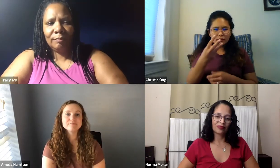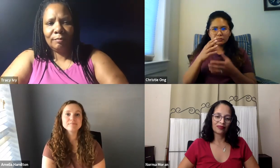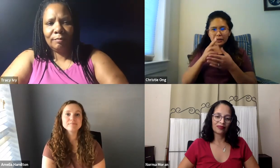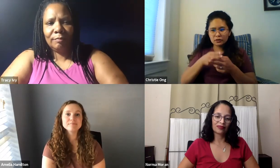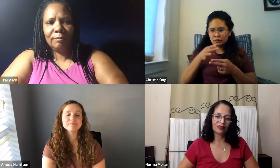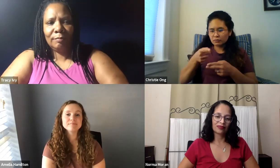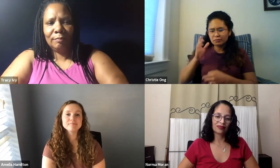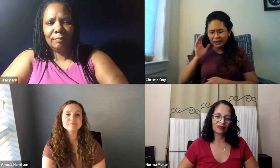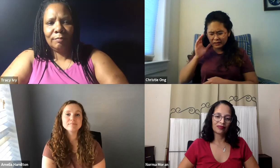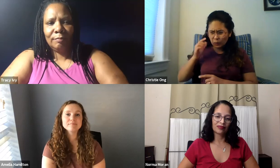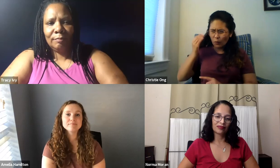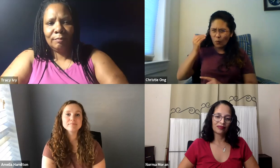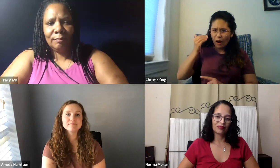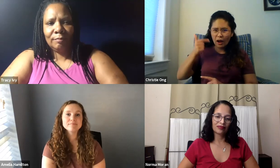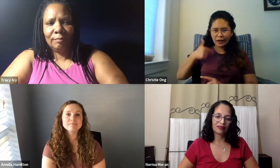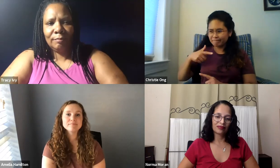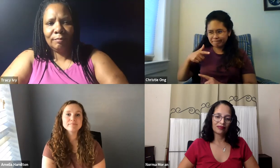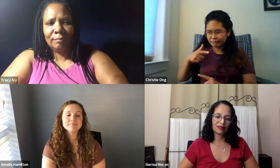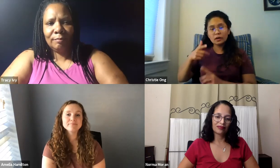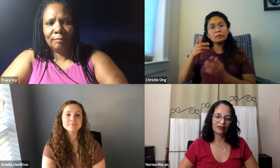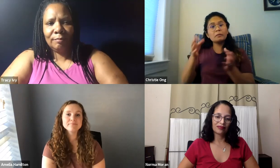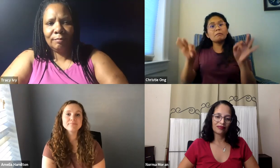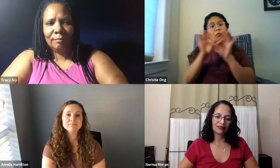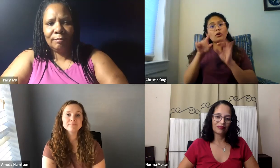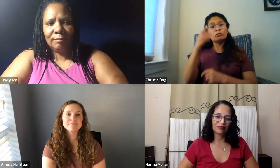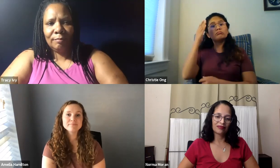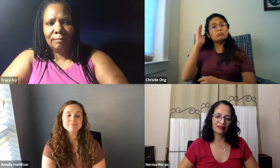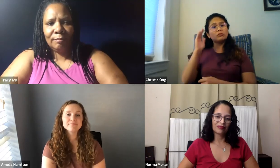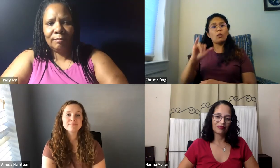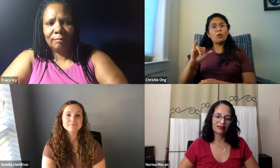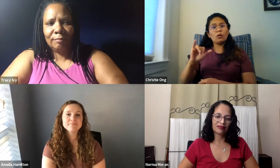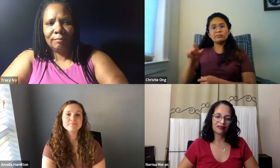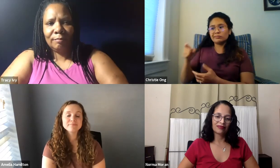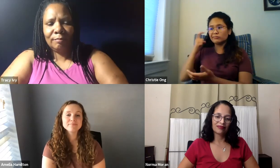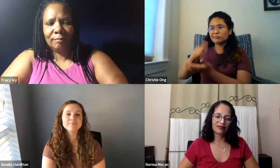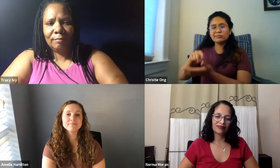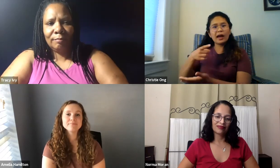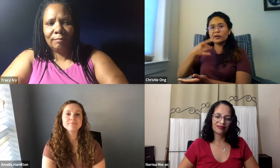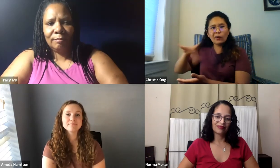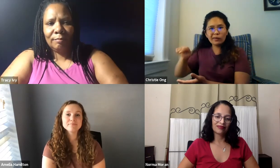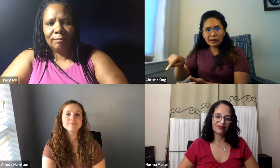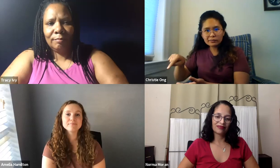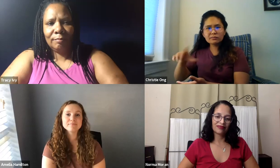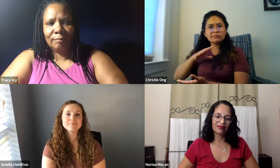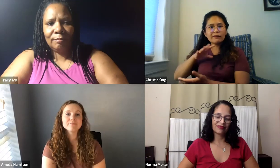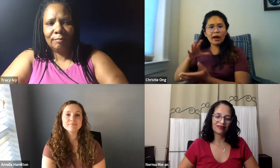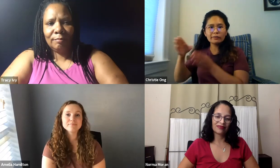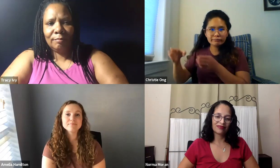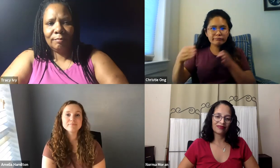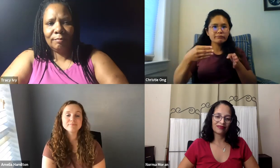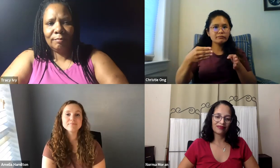derail you. Like Tracy mentioned, truly listen to yourself. It's important that you listen to yourself and recognize what